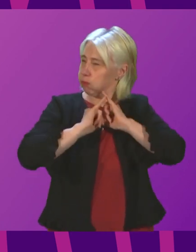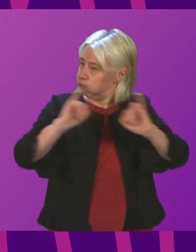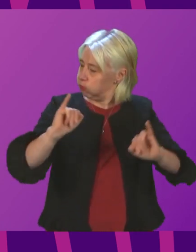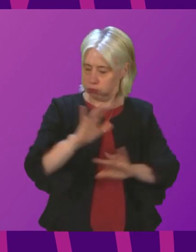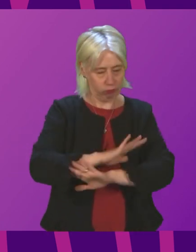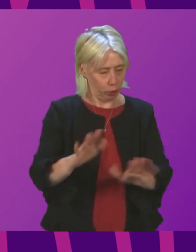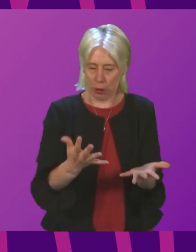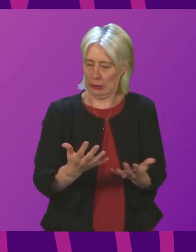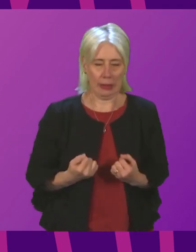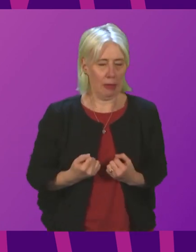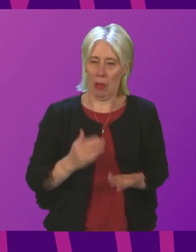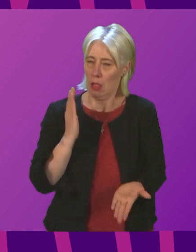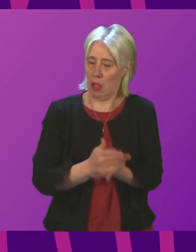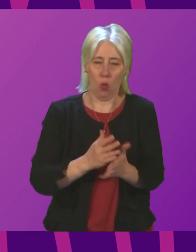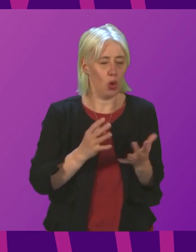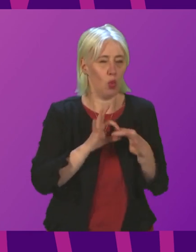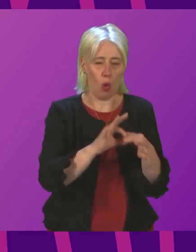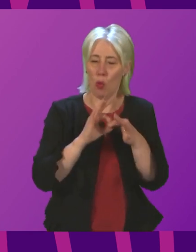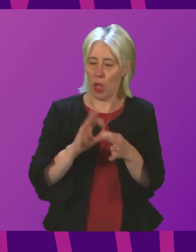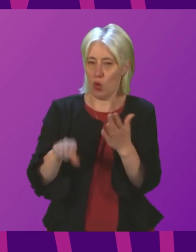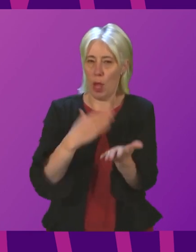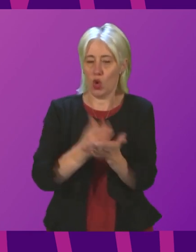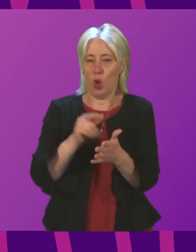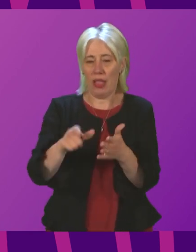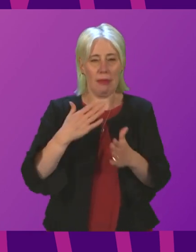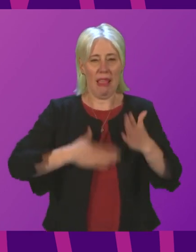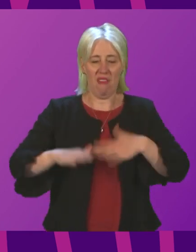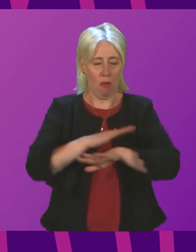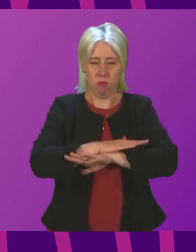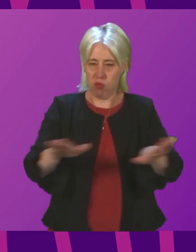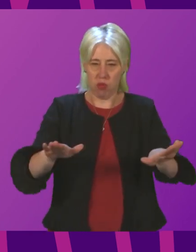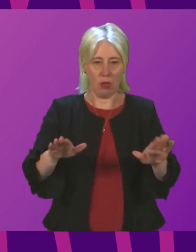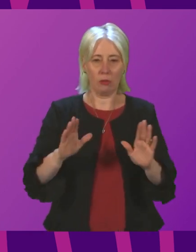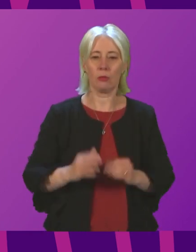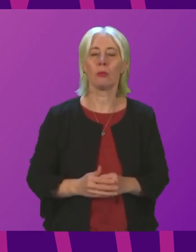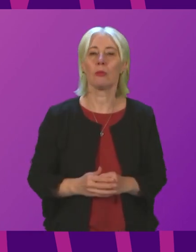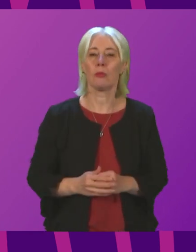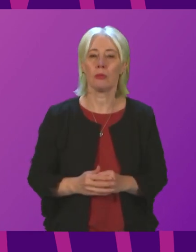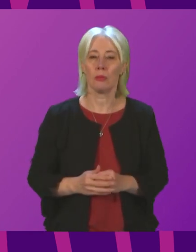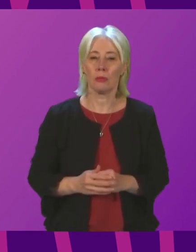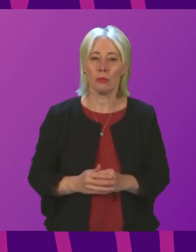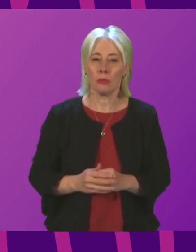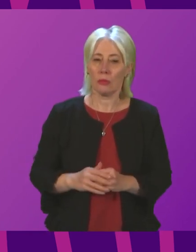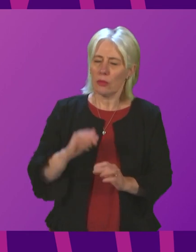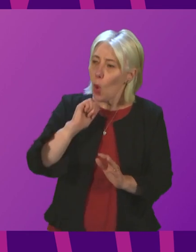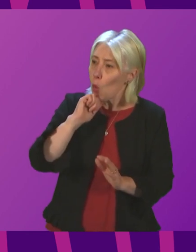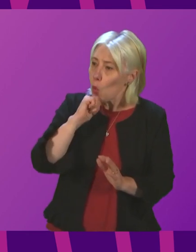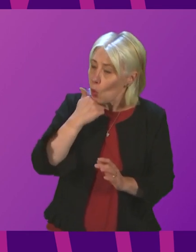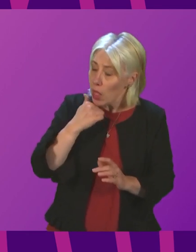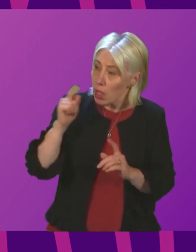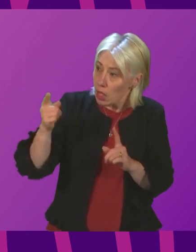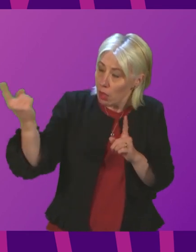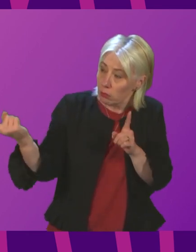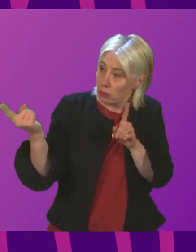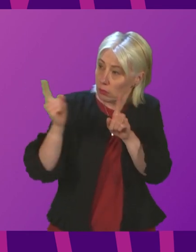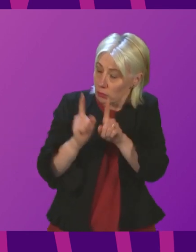working with partners to tackle this unacceptable behaviour. Evelyn Tweed. Will the Cabinet Secretary join me